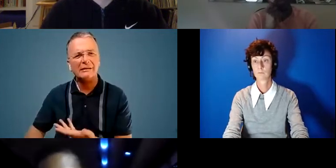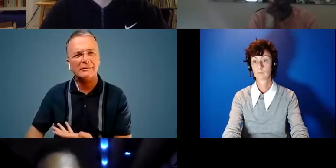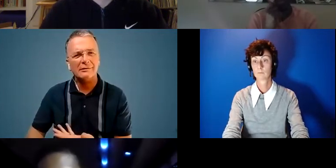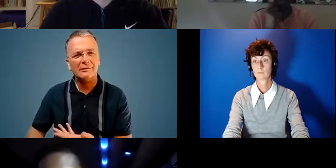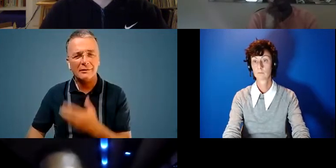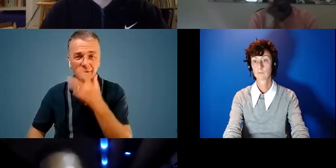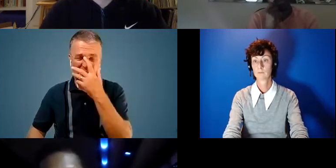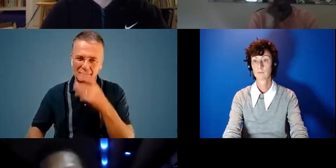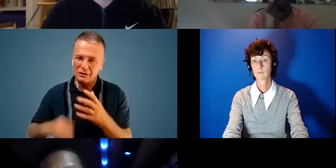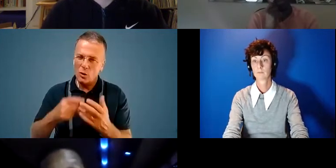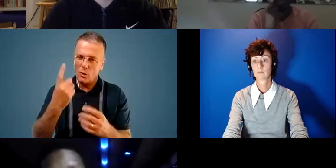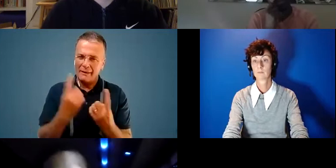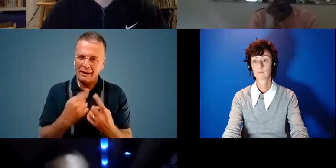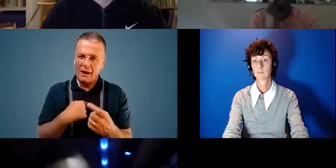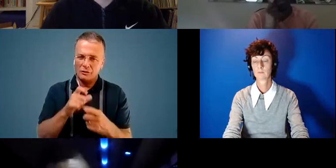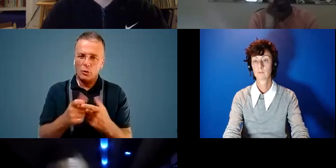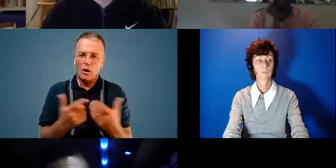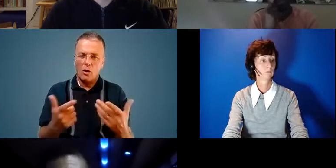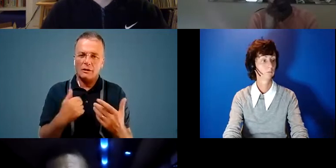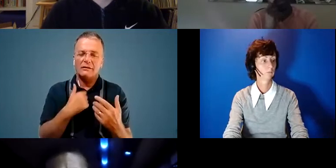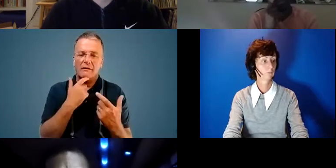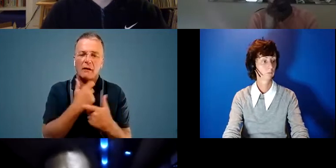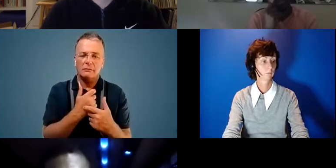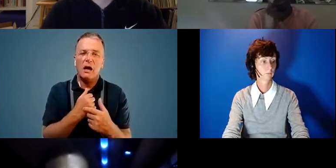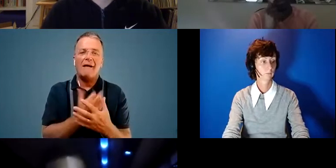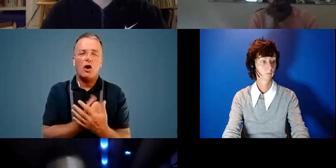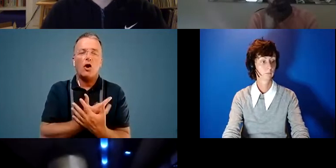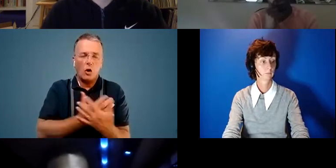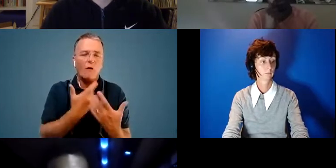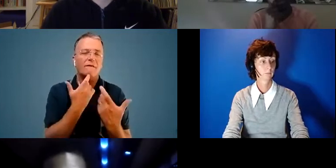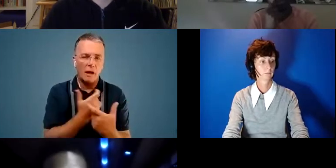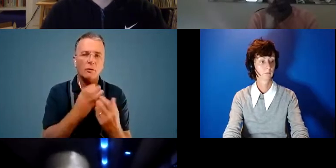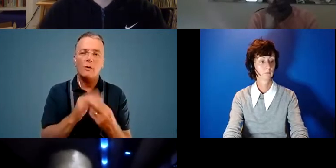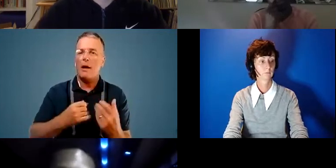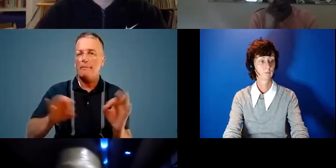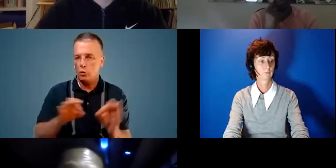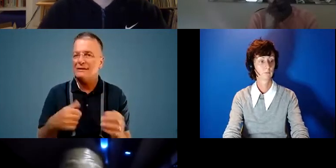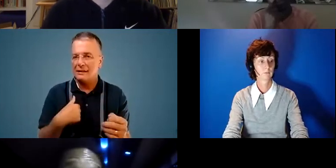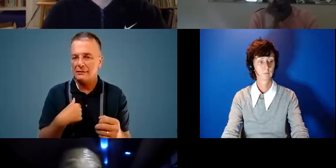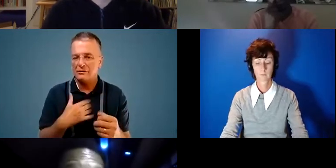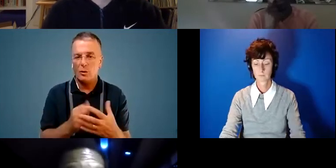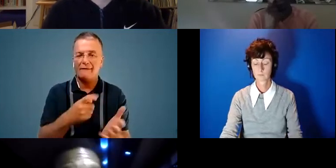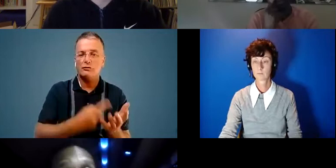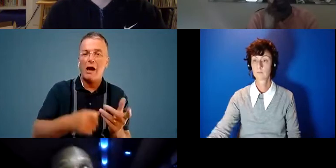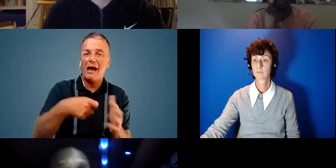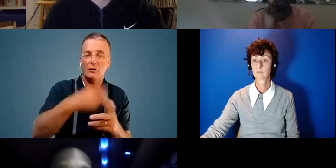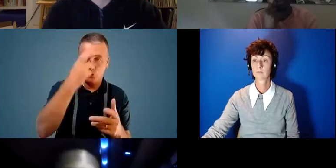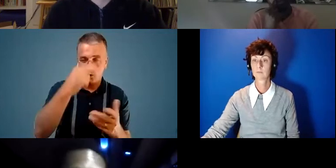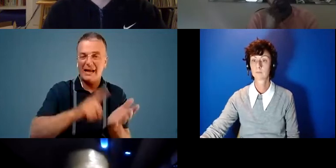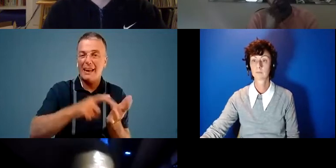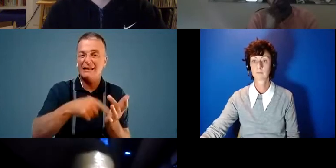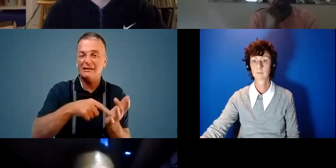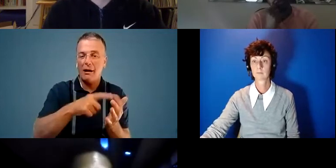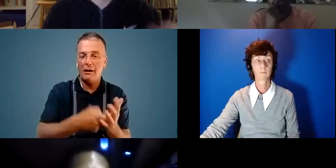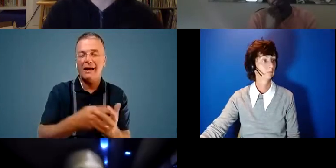think one of the things that i do a lot is fun i have a lot of fun with my music so for example i have a track called litter although it's